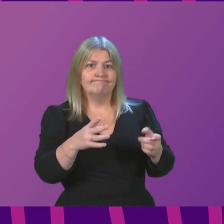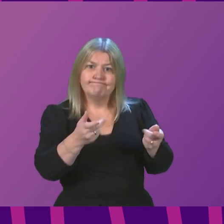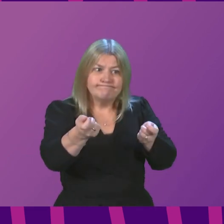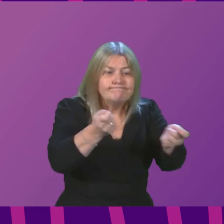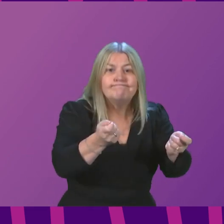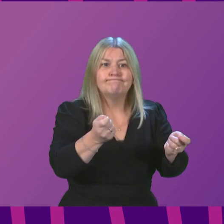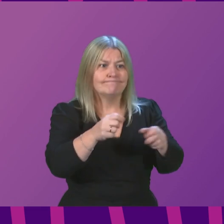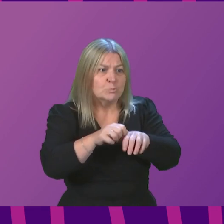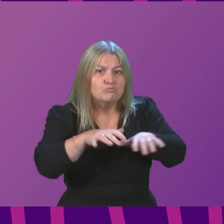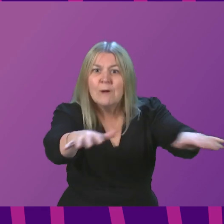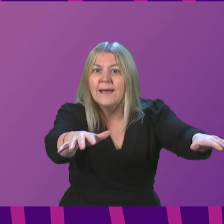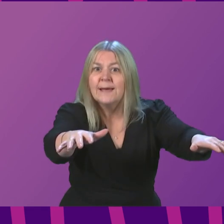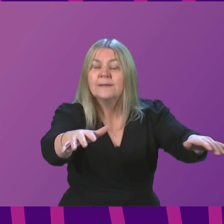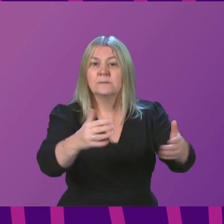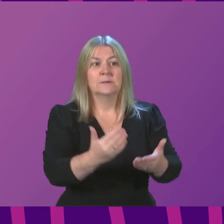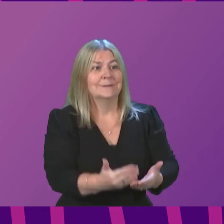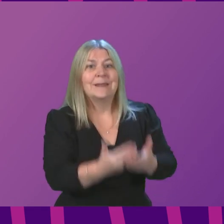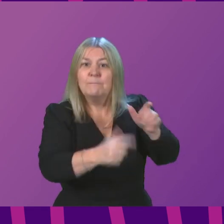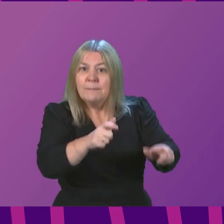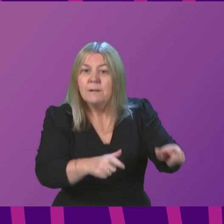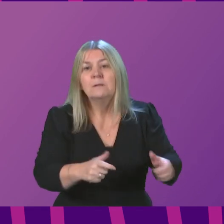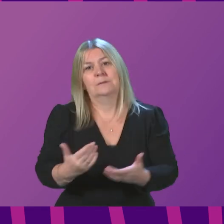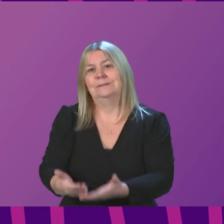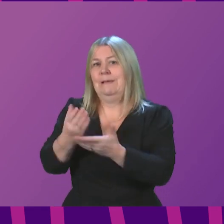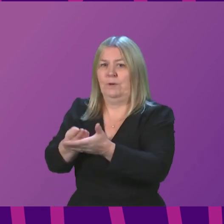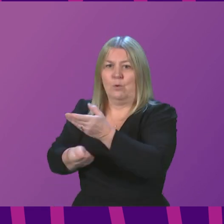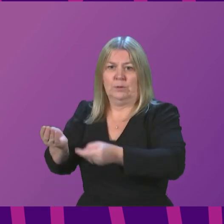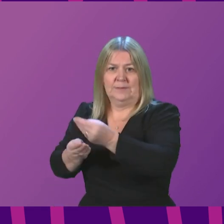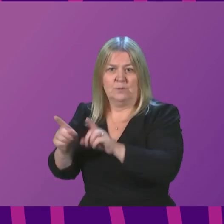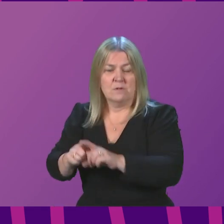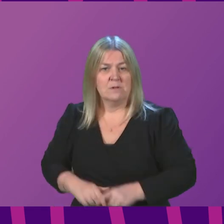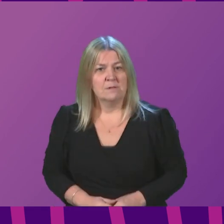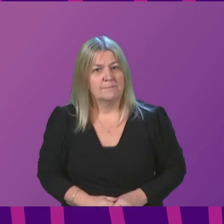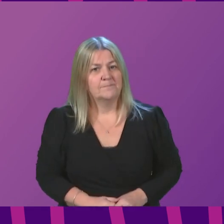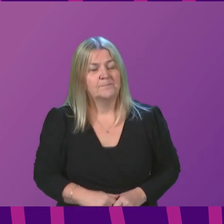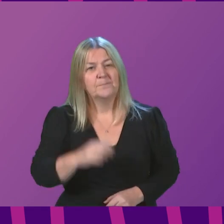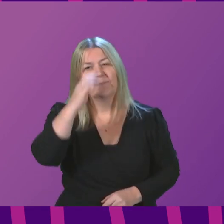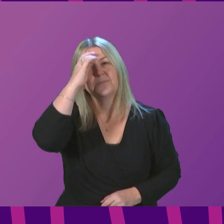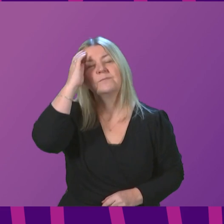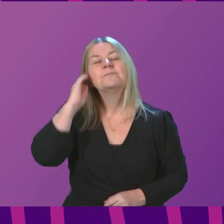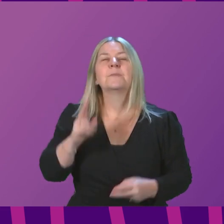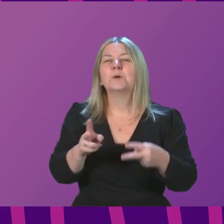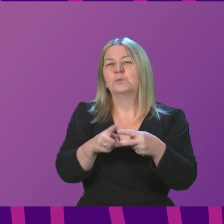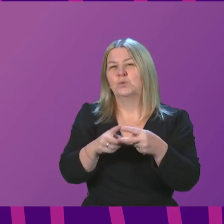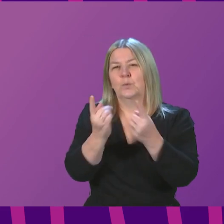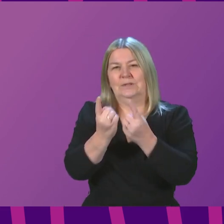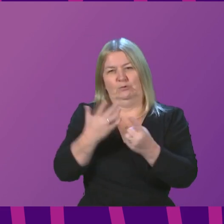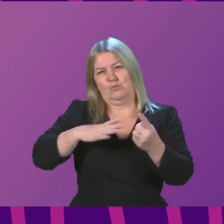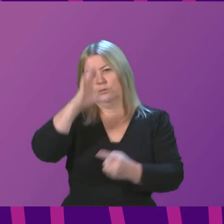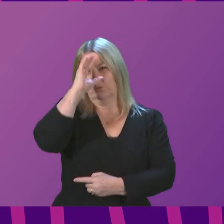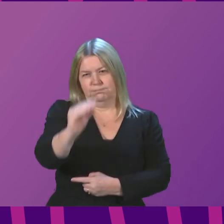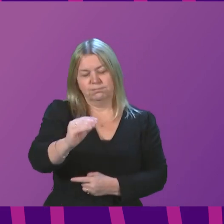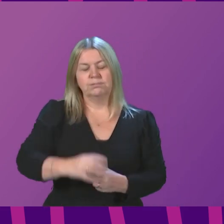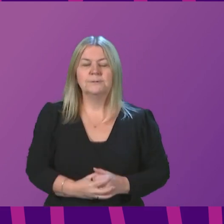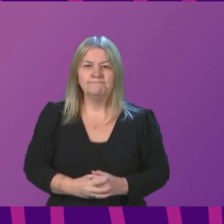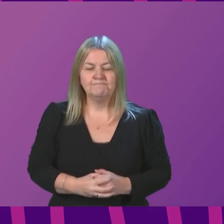speed at which COVID is spreading while we complete the booster programme. Signing officer, there are two further issues I want to touch